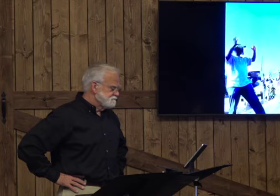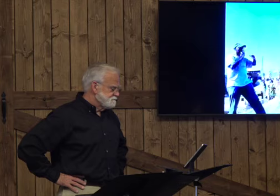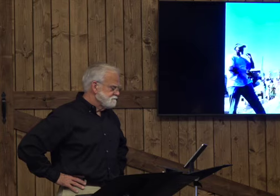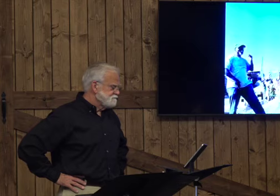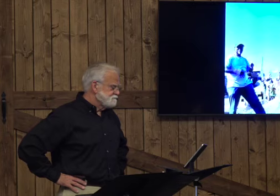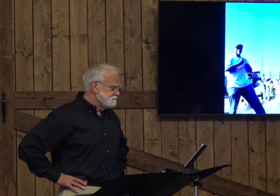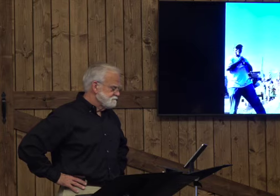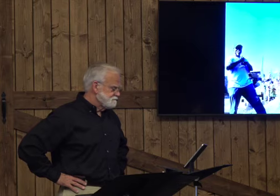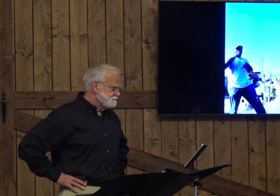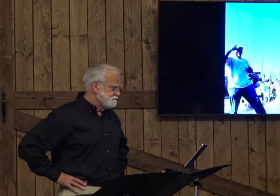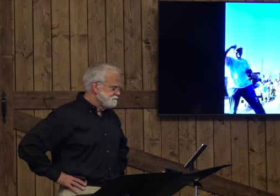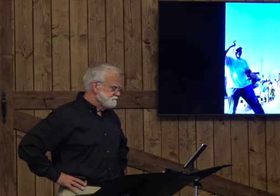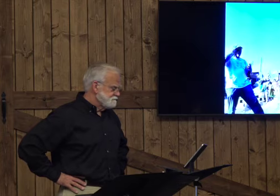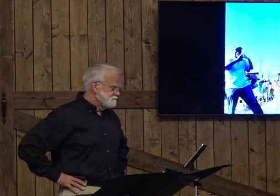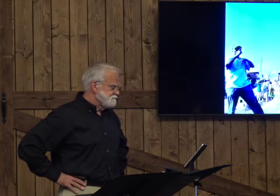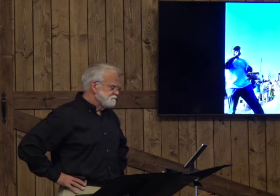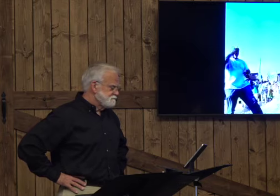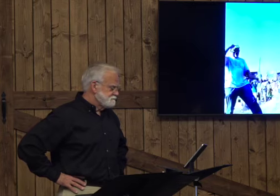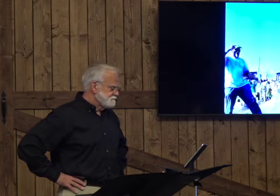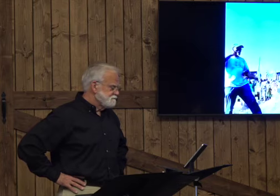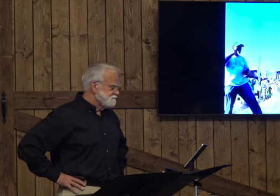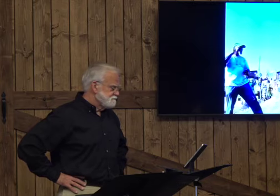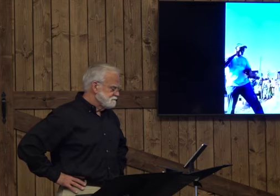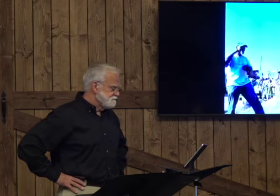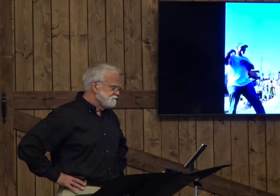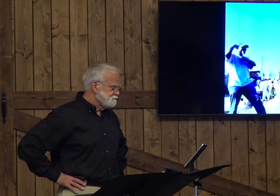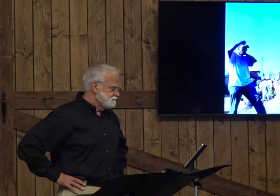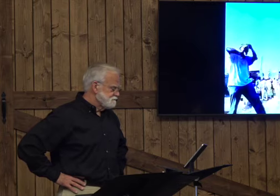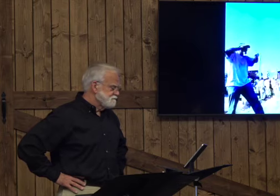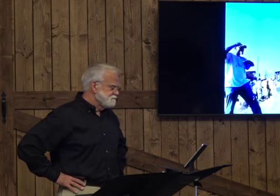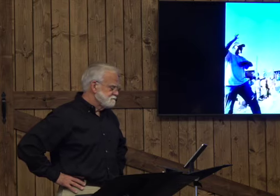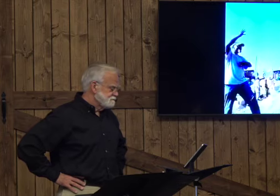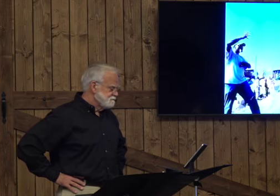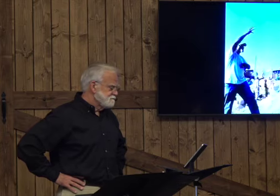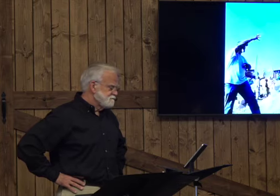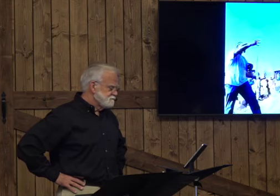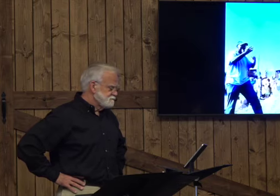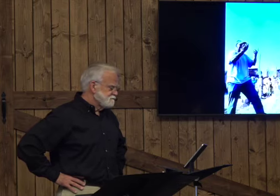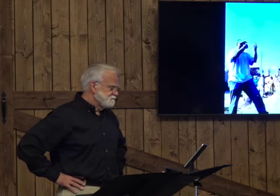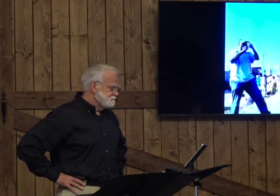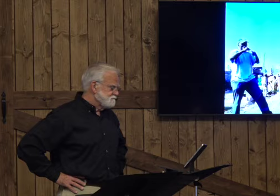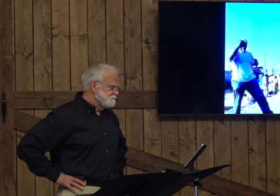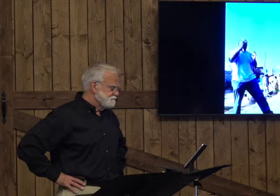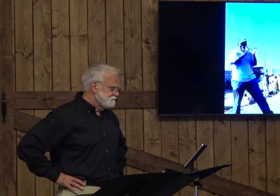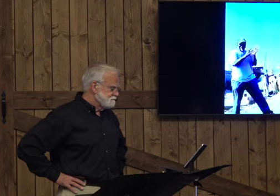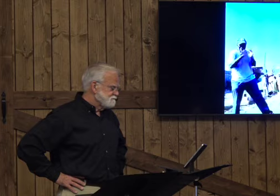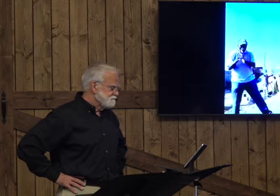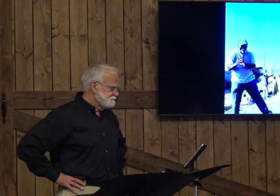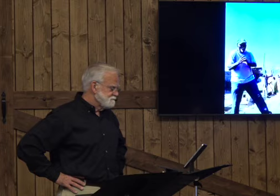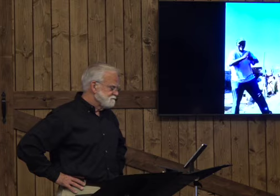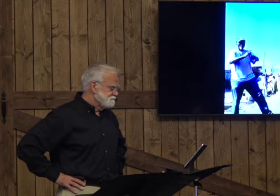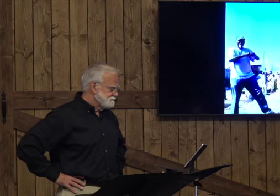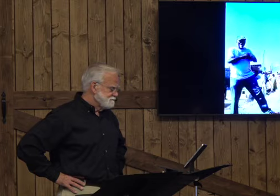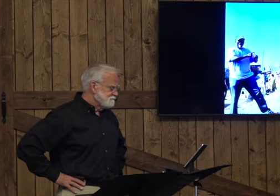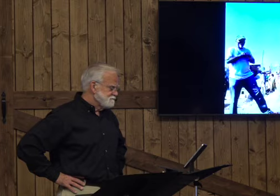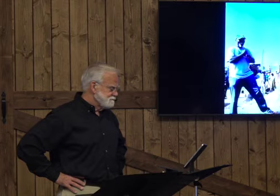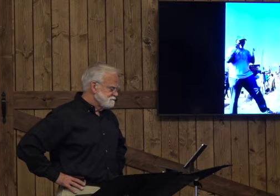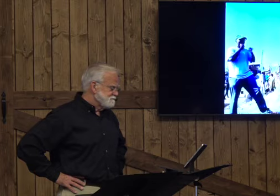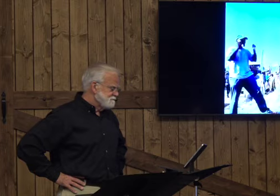And we're asking for your support until we do get this idea that will benefit them for generations. As